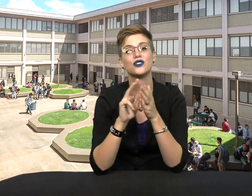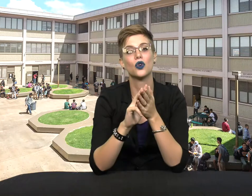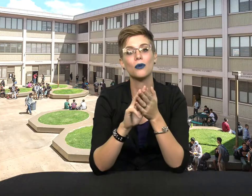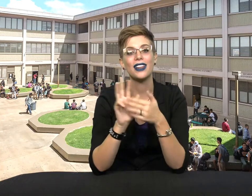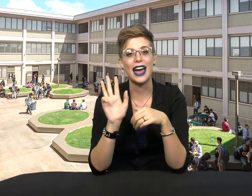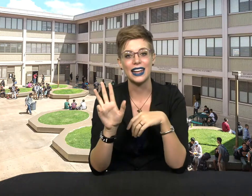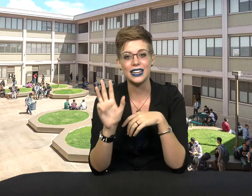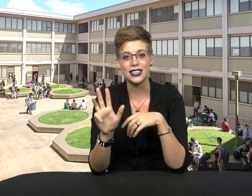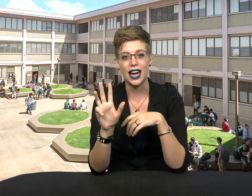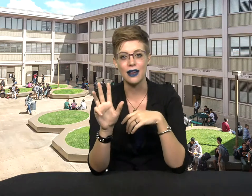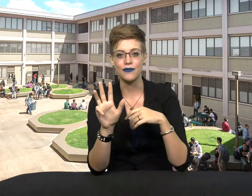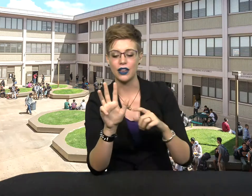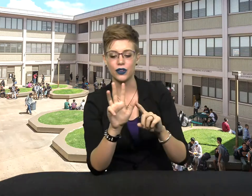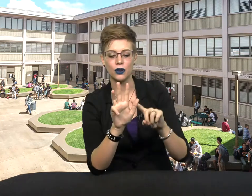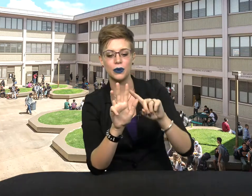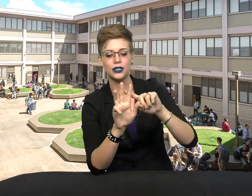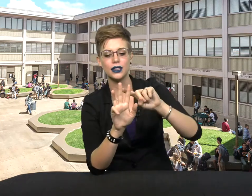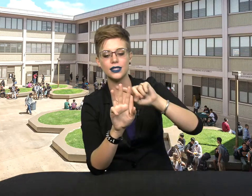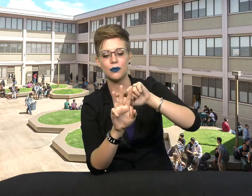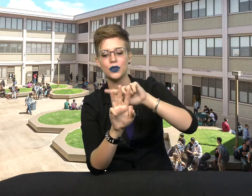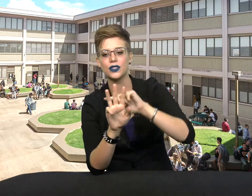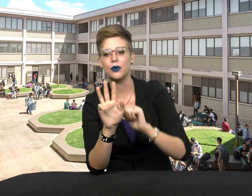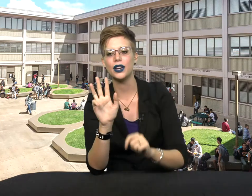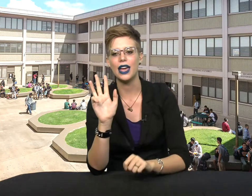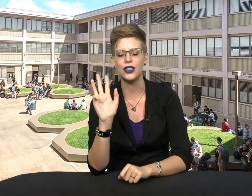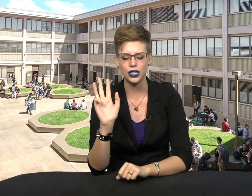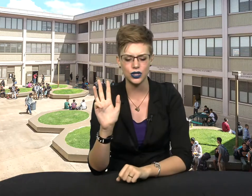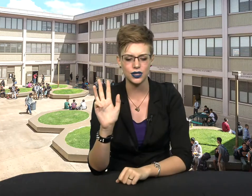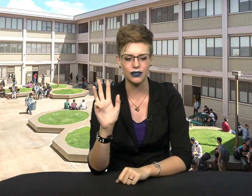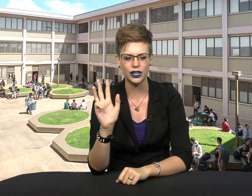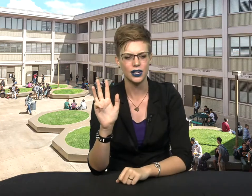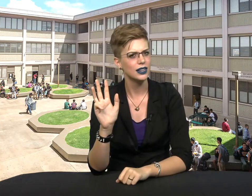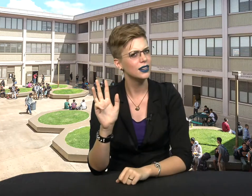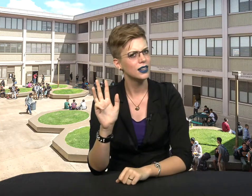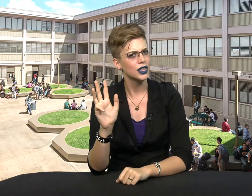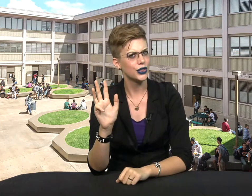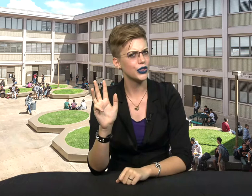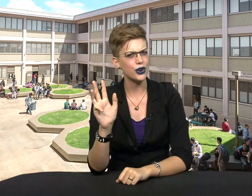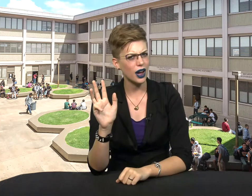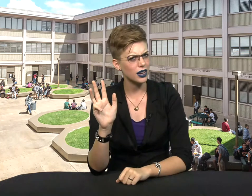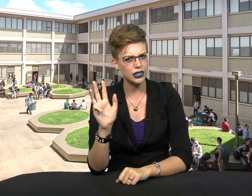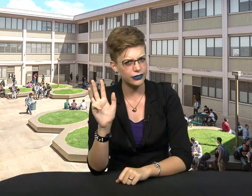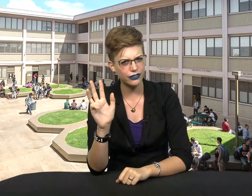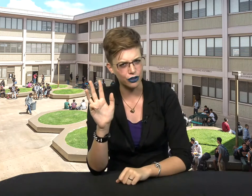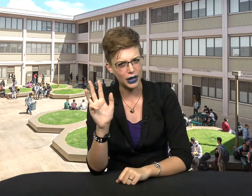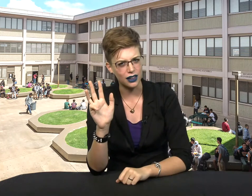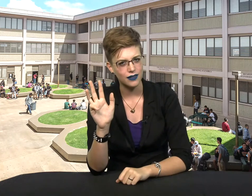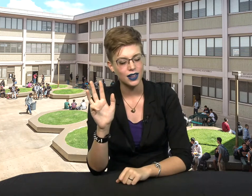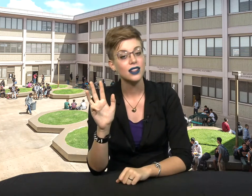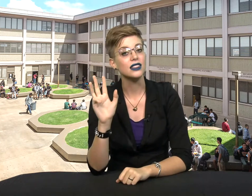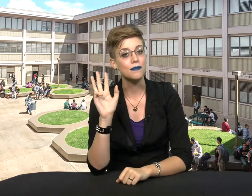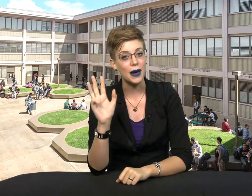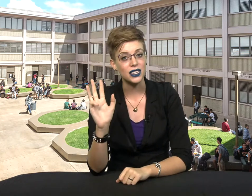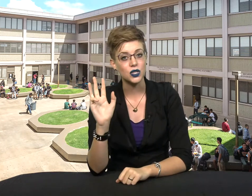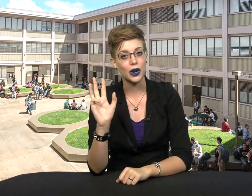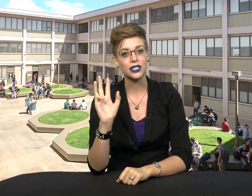normal at any time if you're building these up with someone and then you discover they're not a good fit for me. The best way to